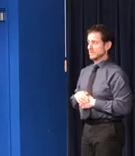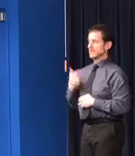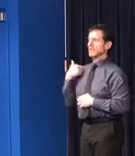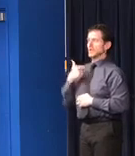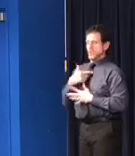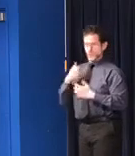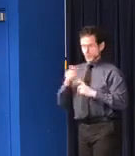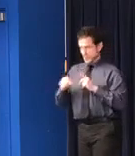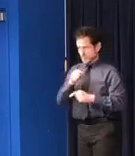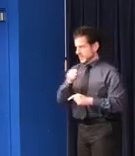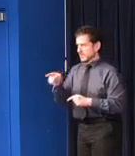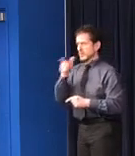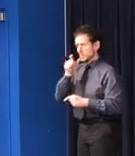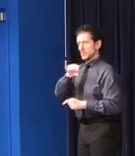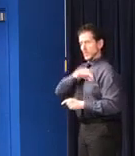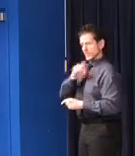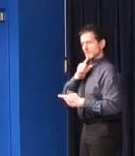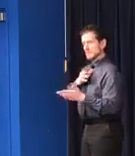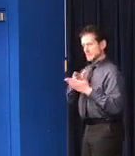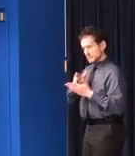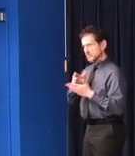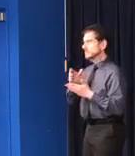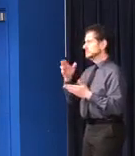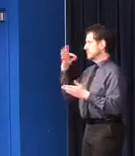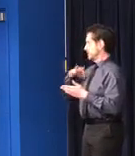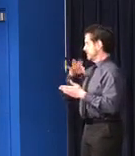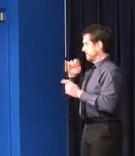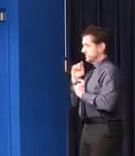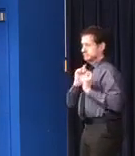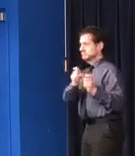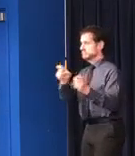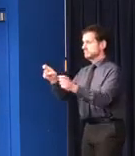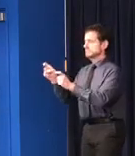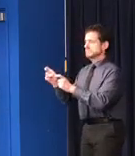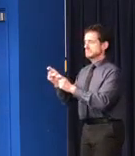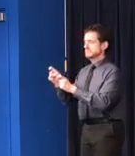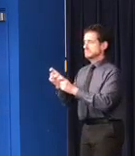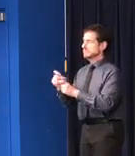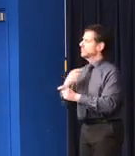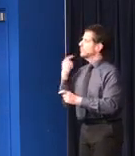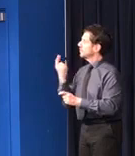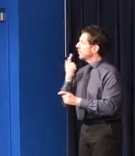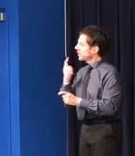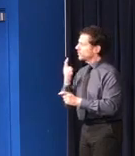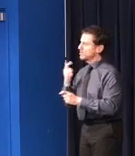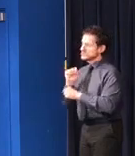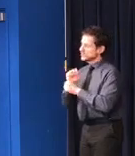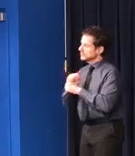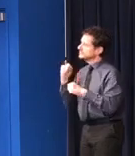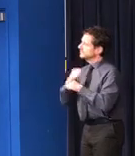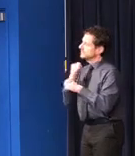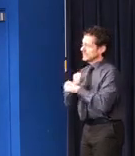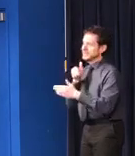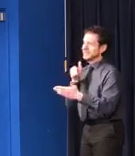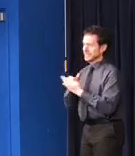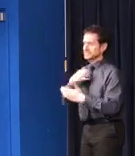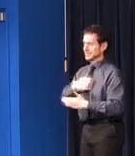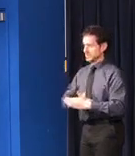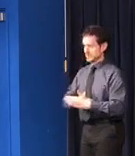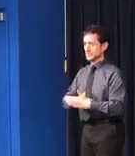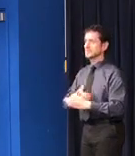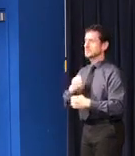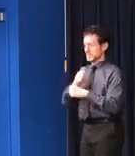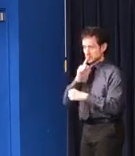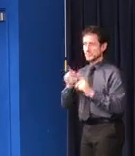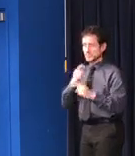eligible people to receive these basic benefits and, as always, are in the fight against hunger. This is important